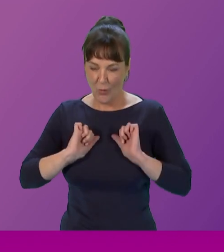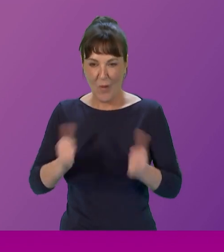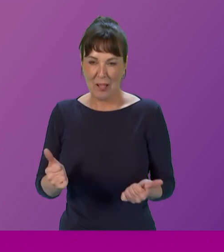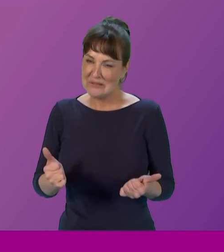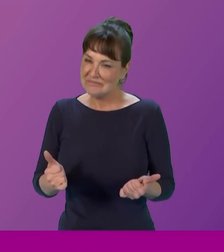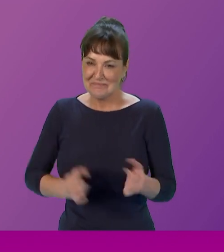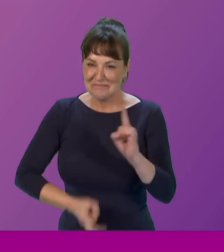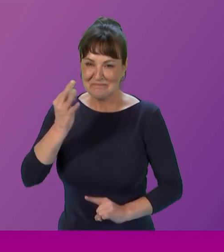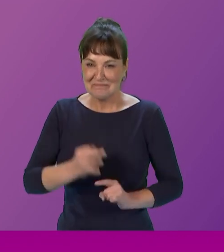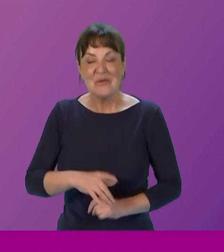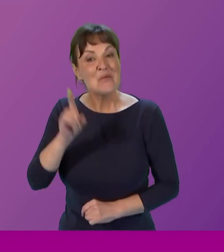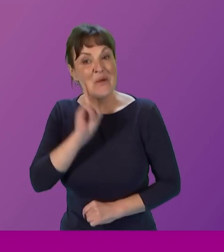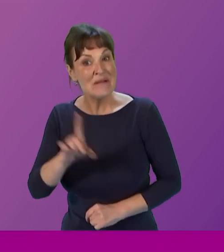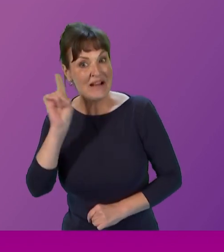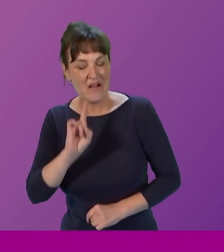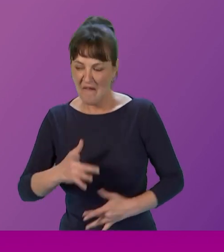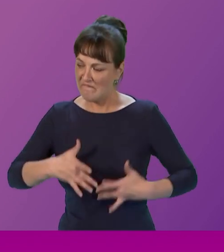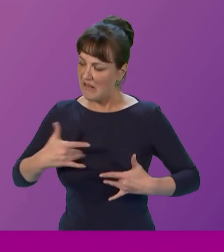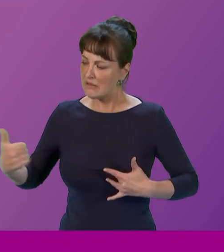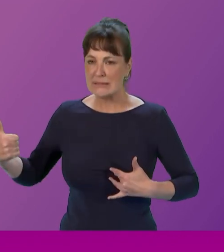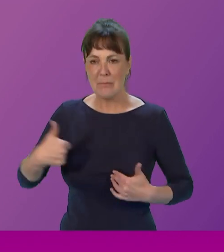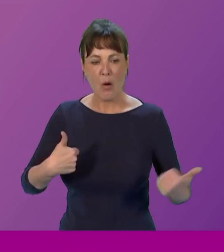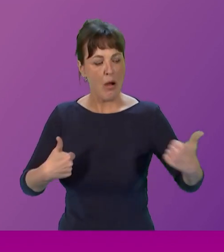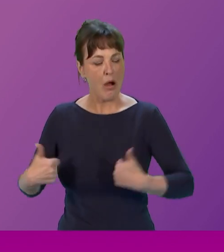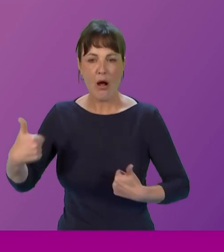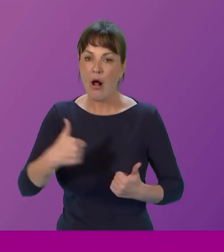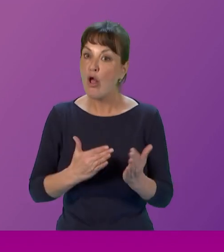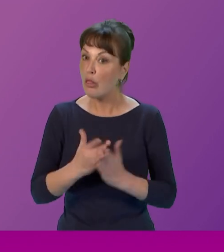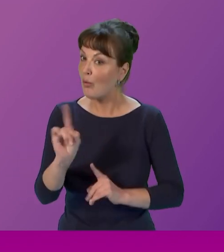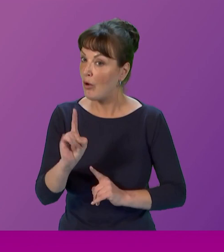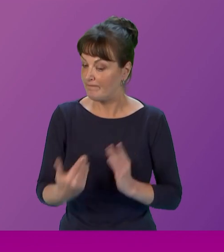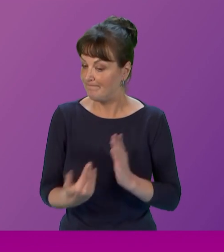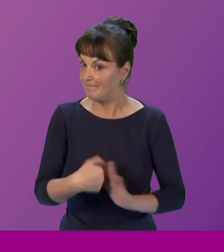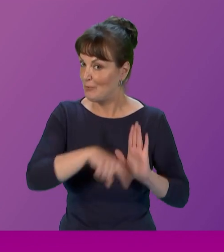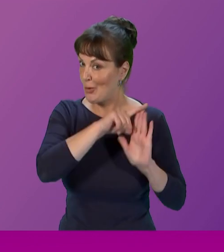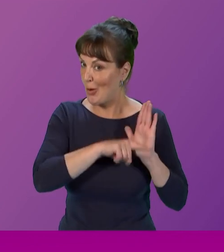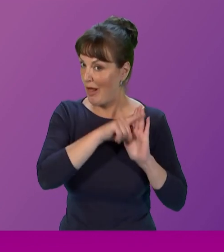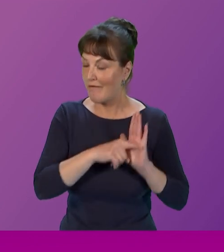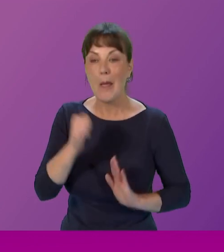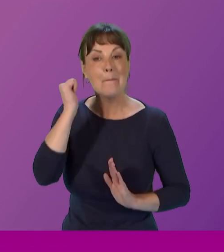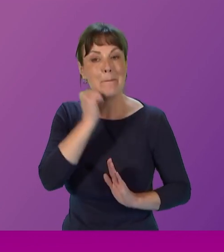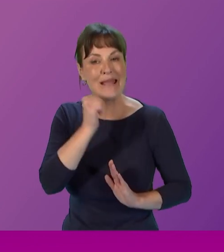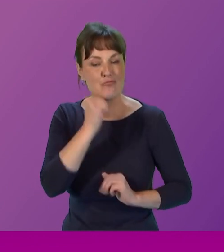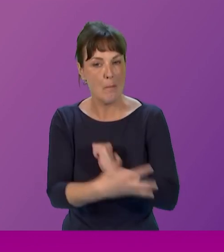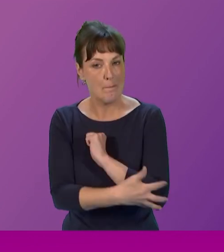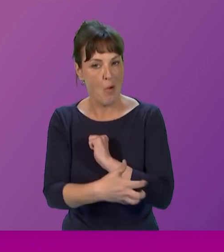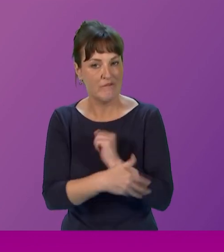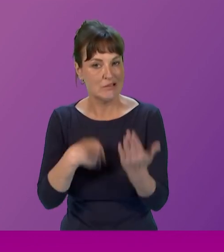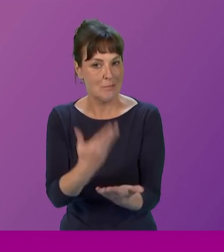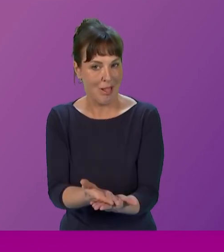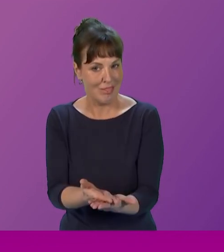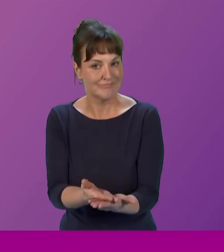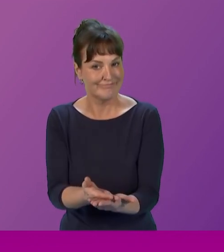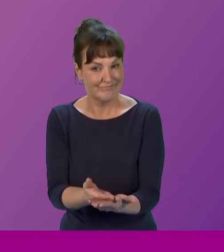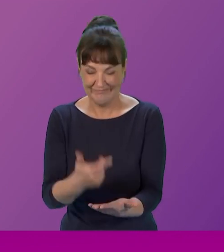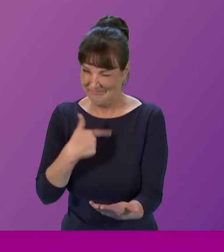women and girls are also feeling supported through the new legislation such as the period poverty bill i have witnessed